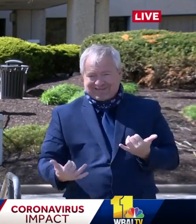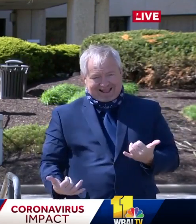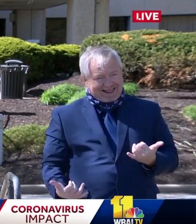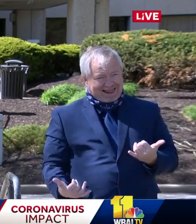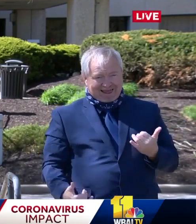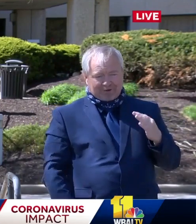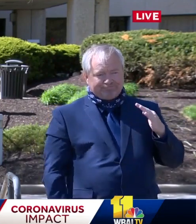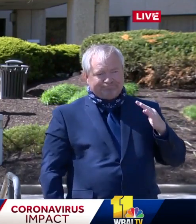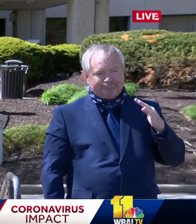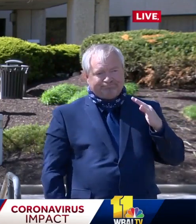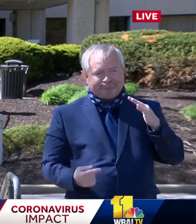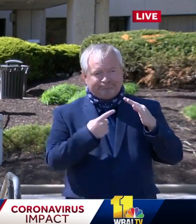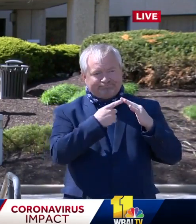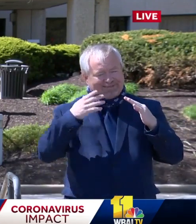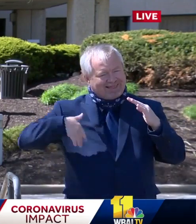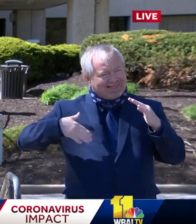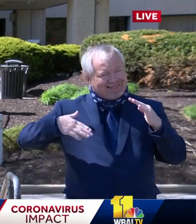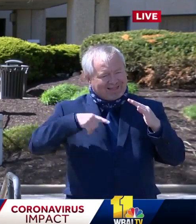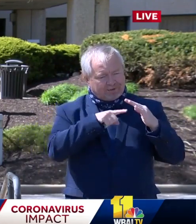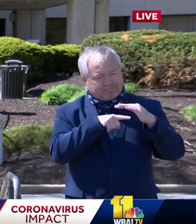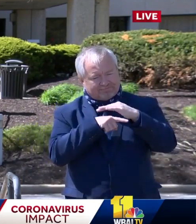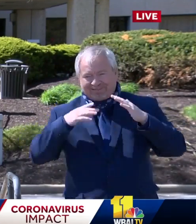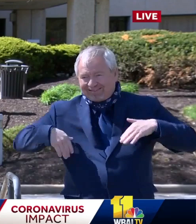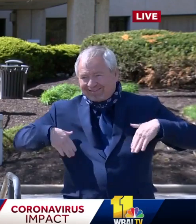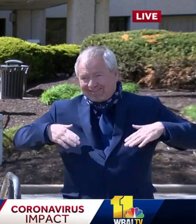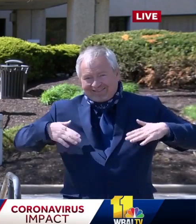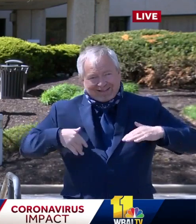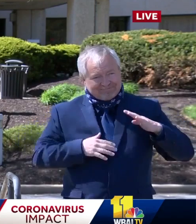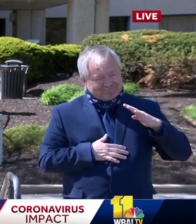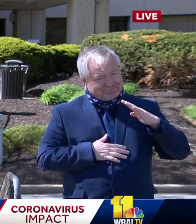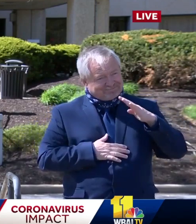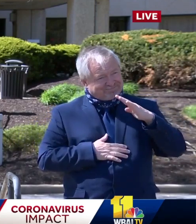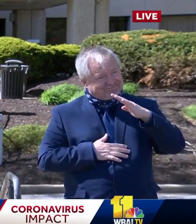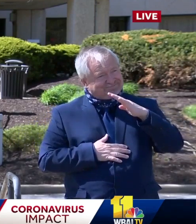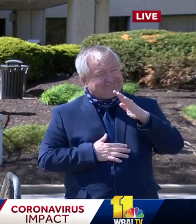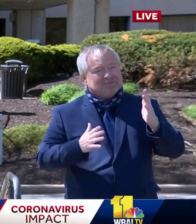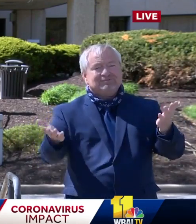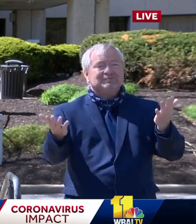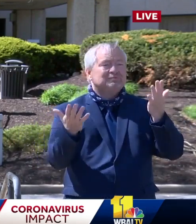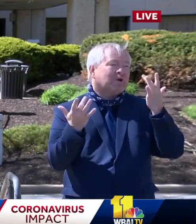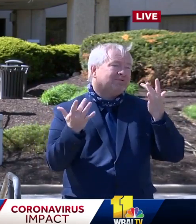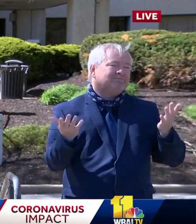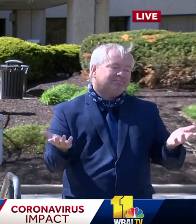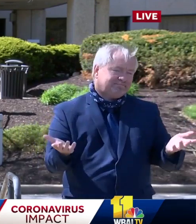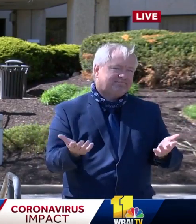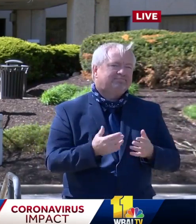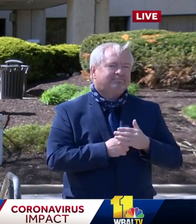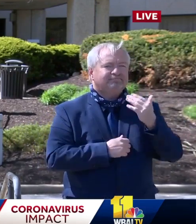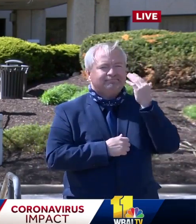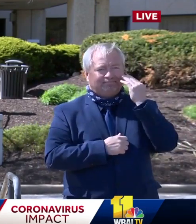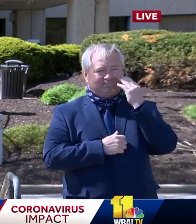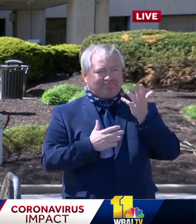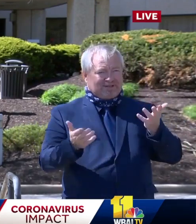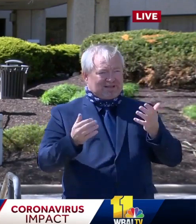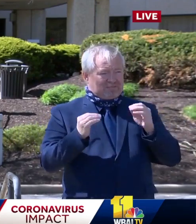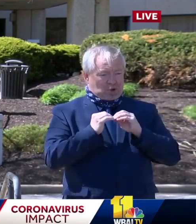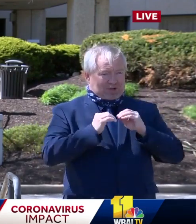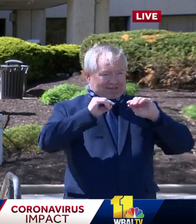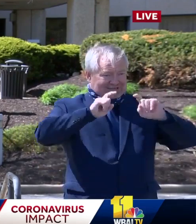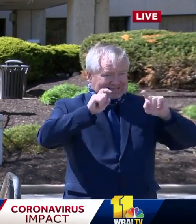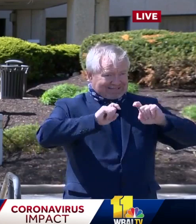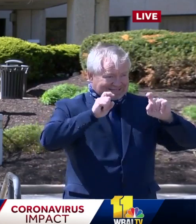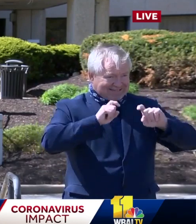upward trajectory rather than a downward trajectory. Part of that is because of the great work that we've done, because we were